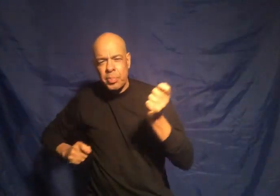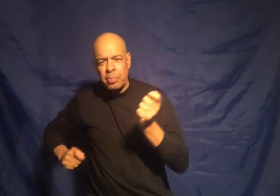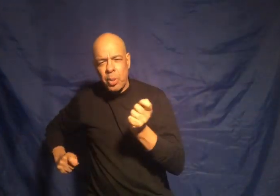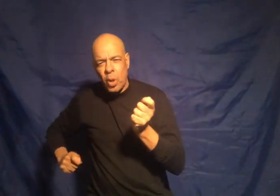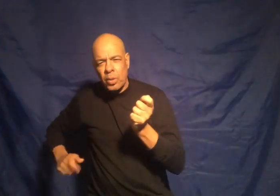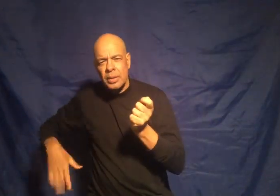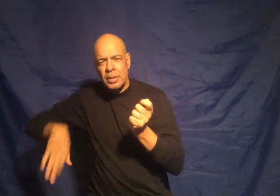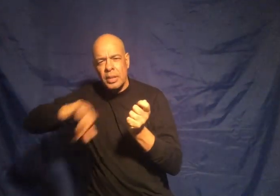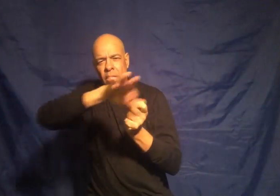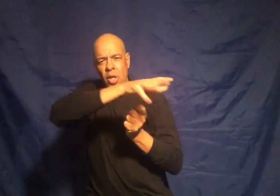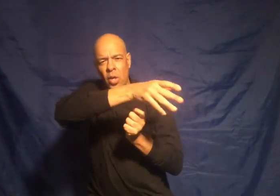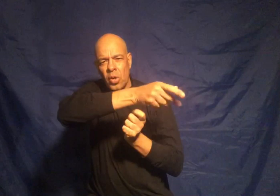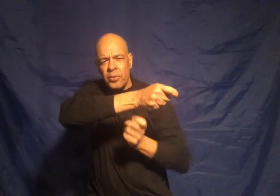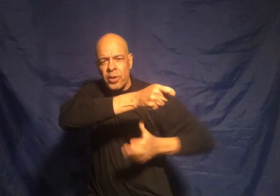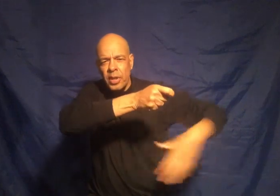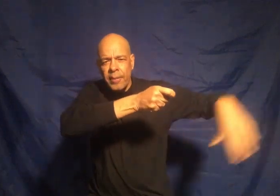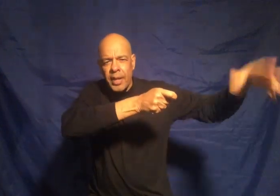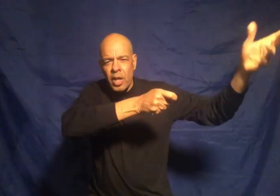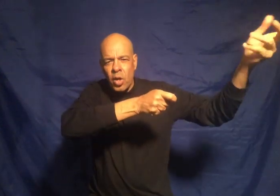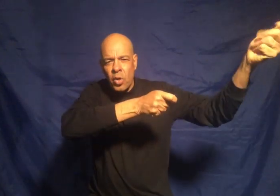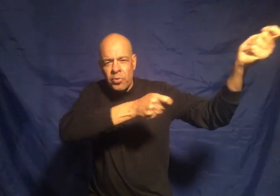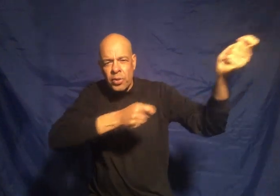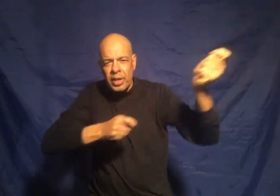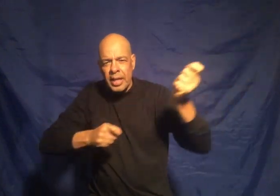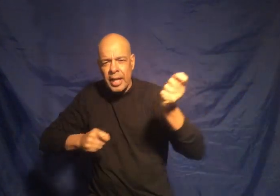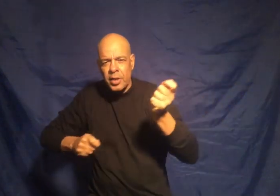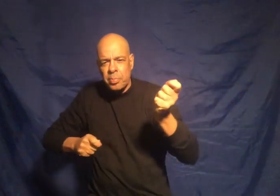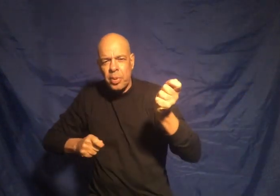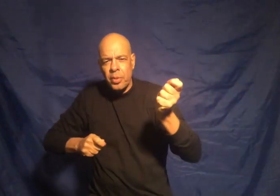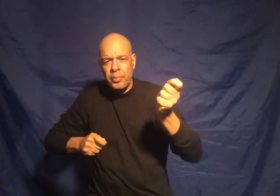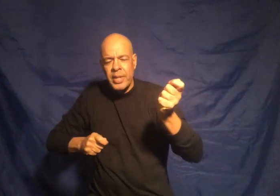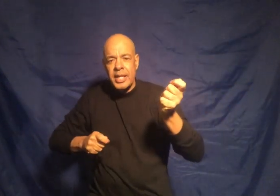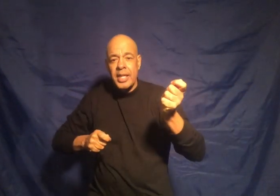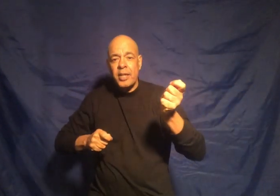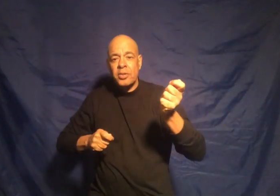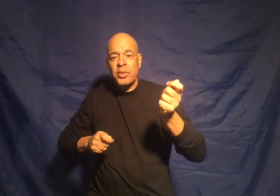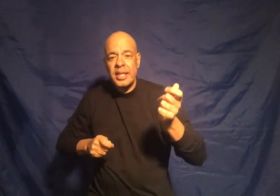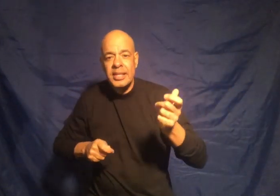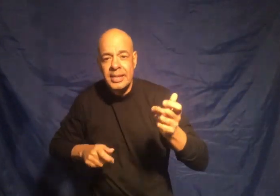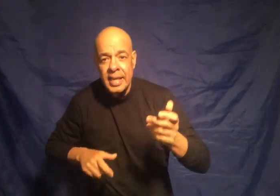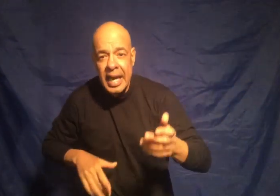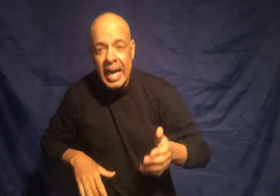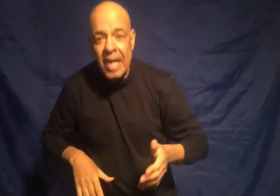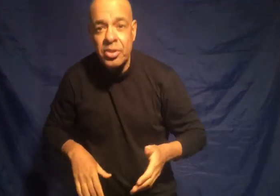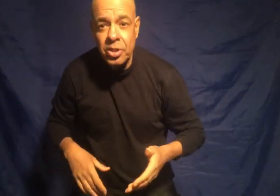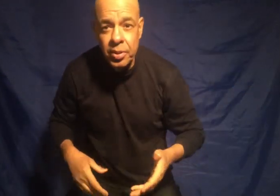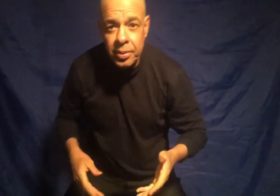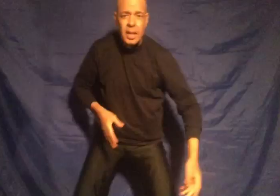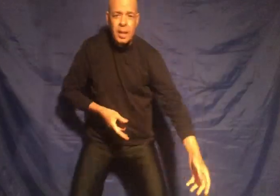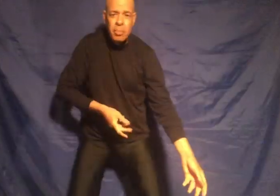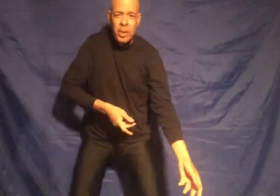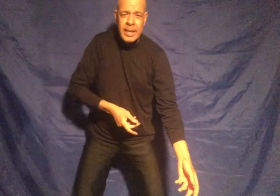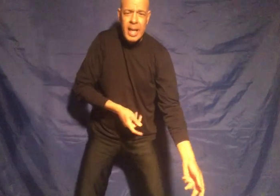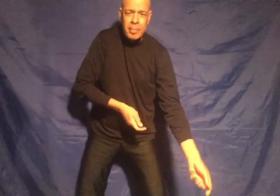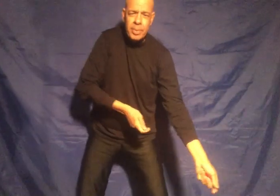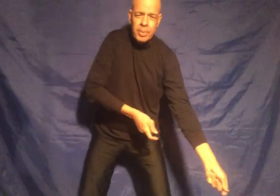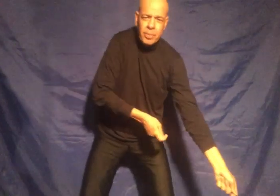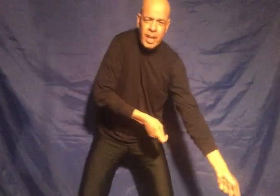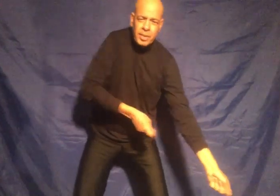pull over over and you pull you can do this also pulling up watch